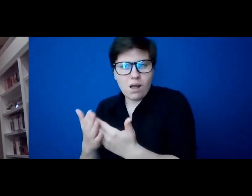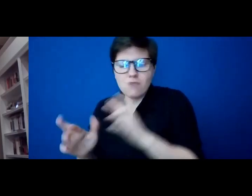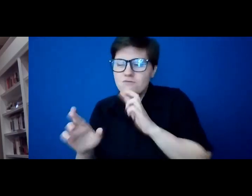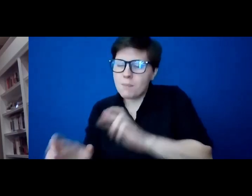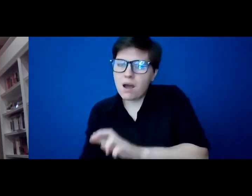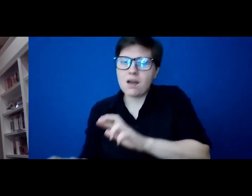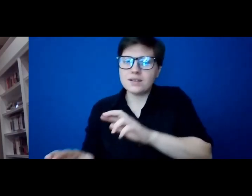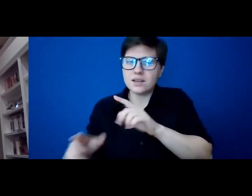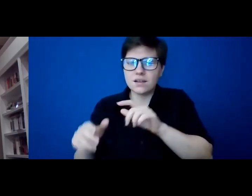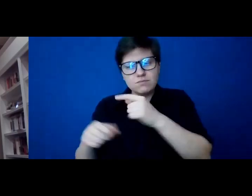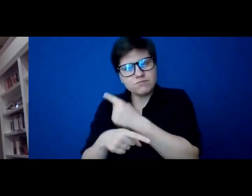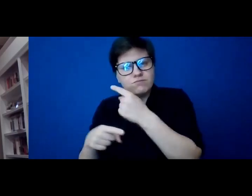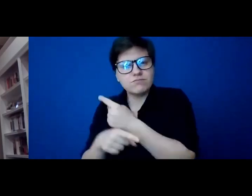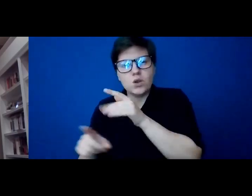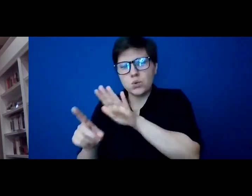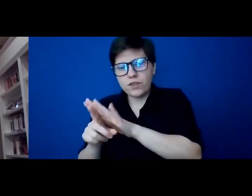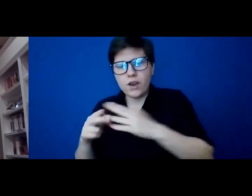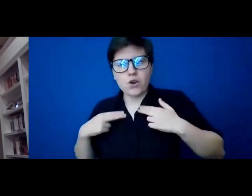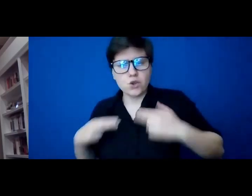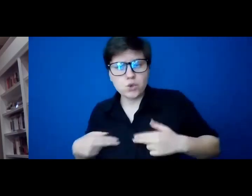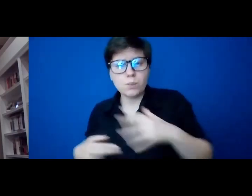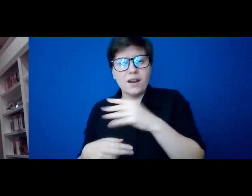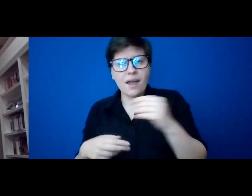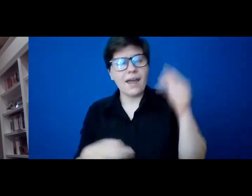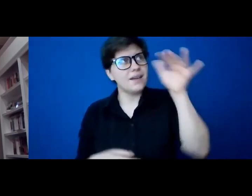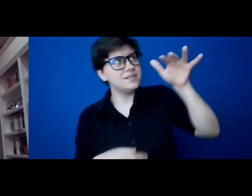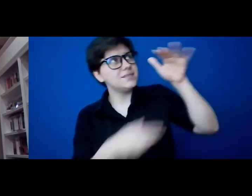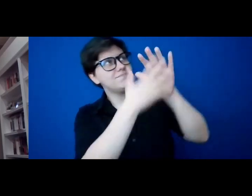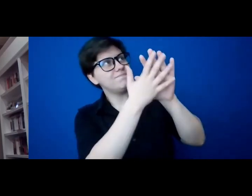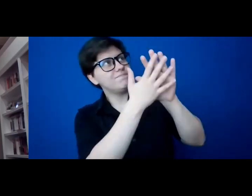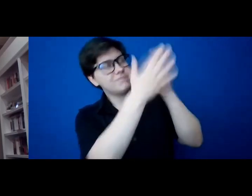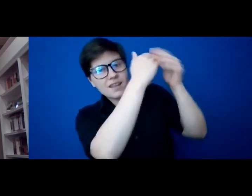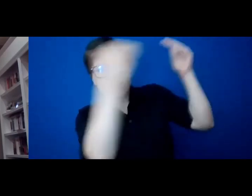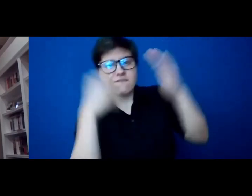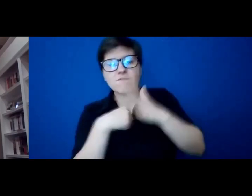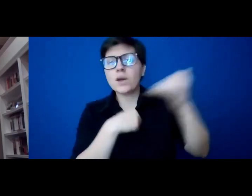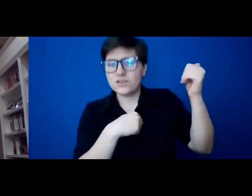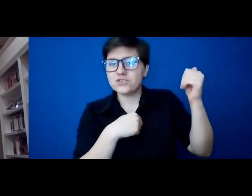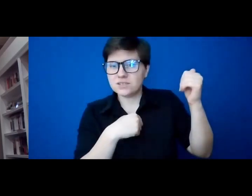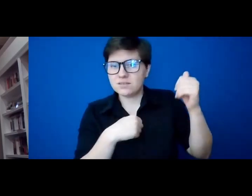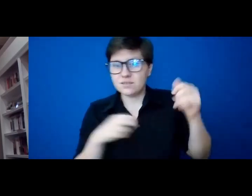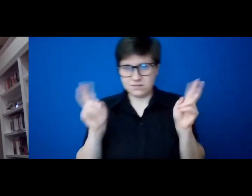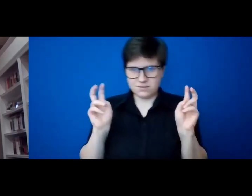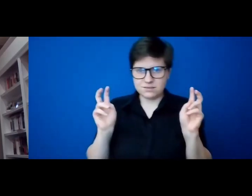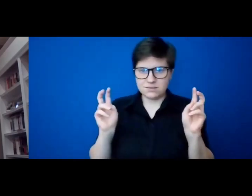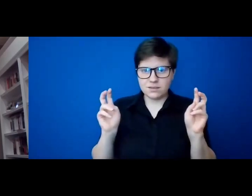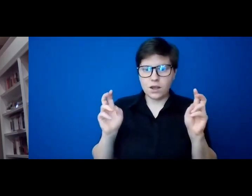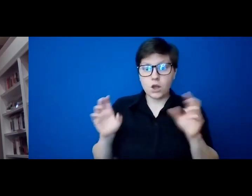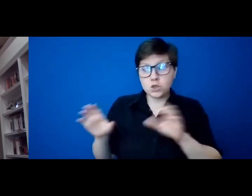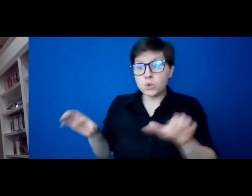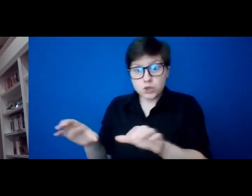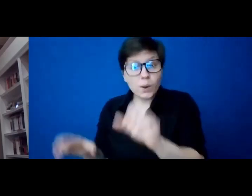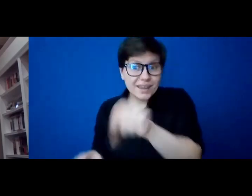own human and supernatural vocation. So it's doing, but it's not a priority of